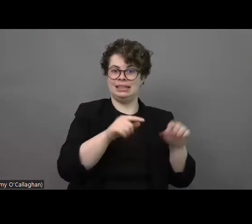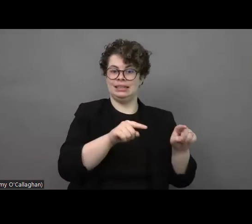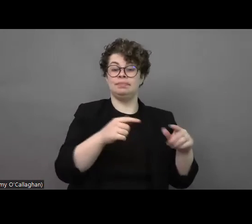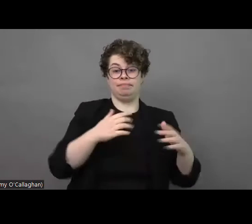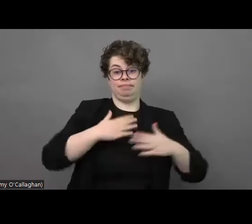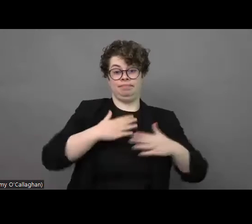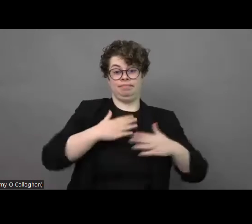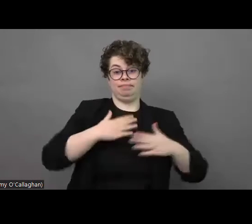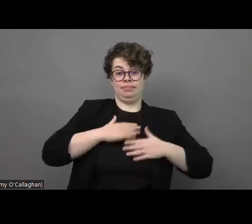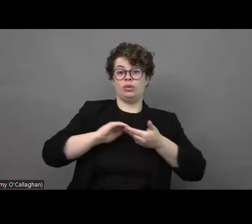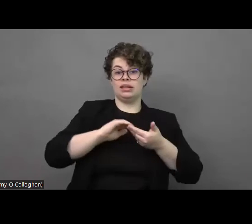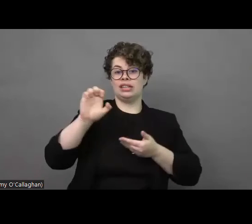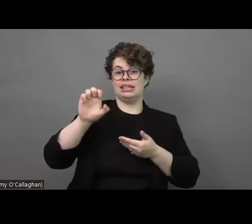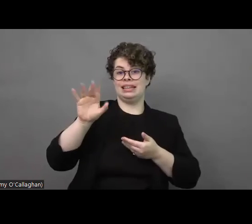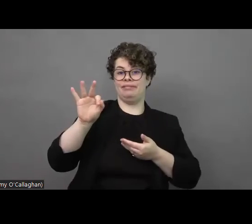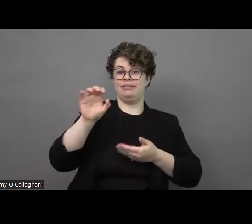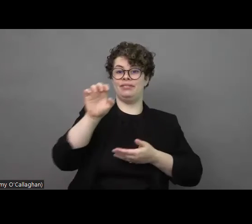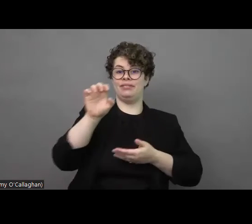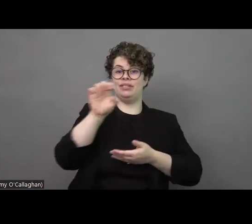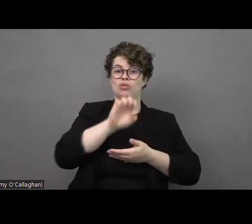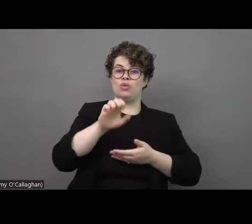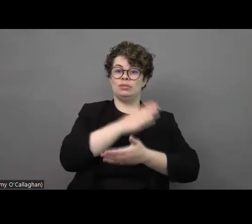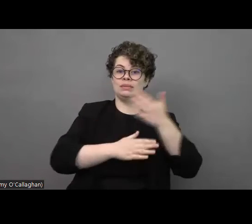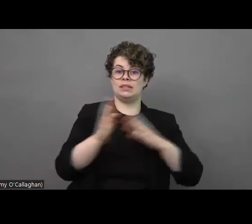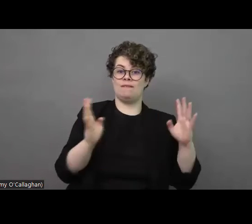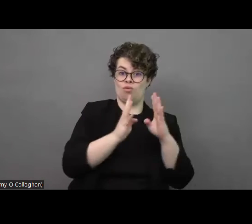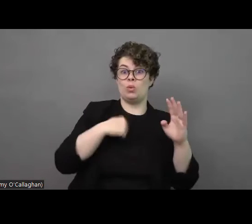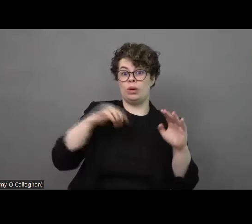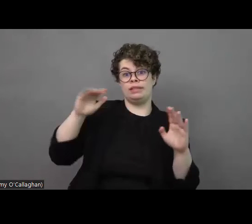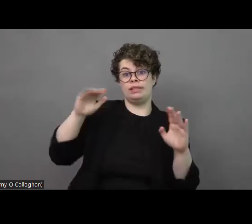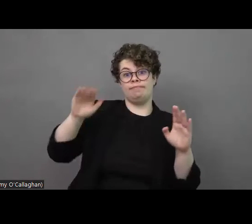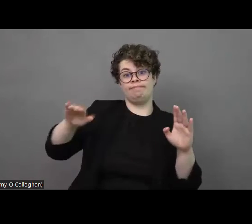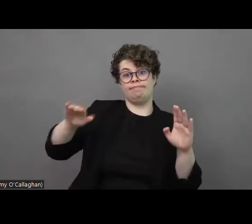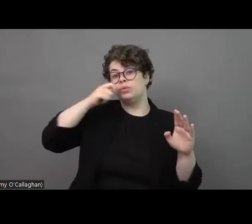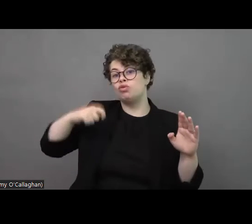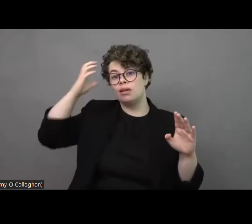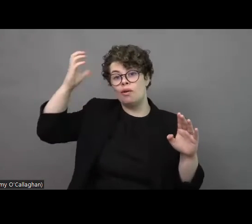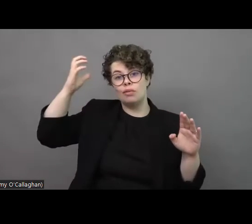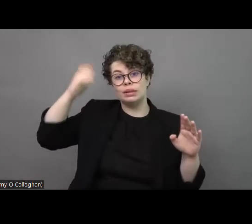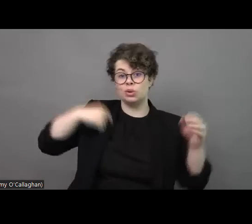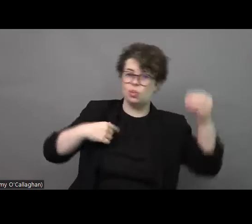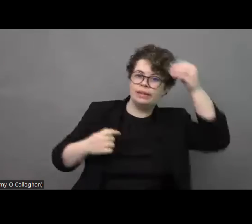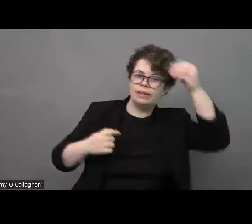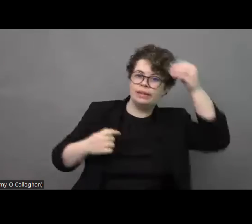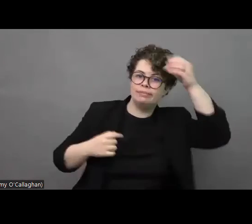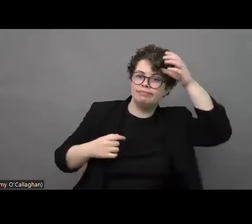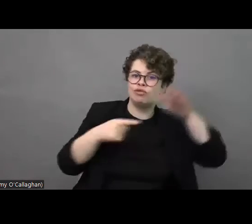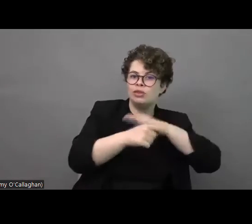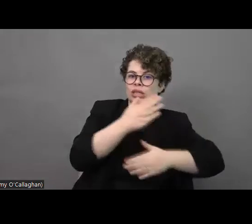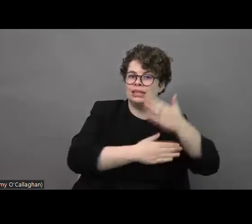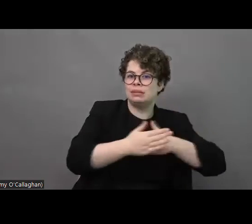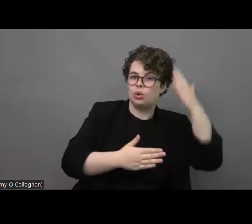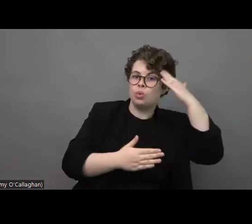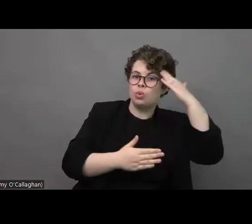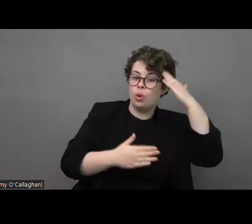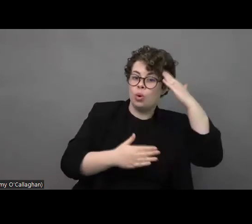forum together with ukraine government and i'm absolutely sure that very many